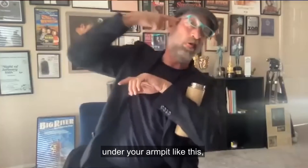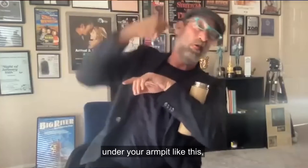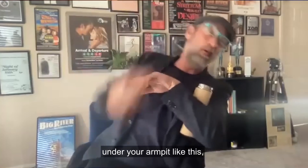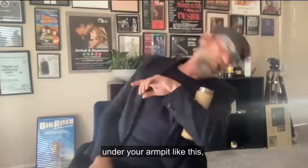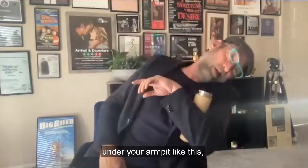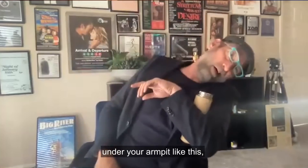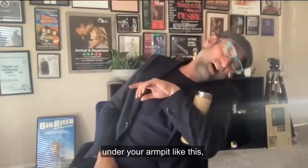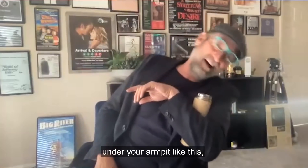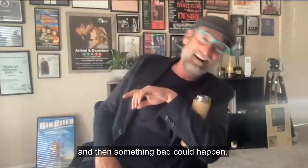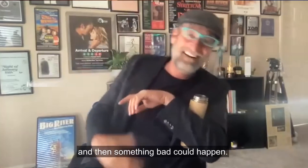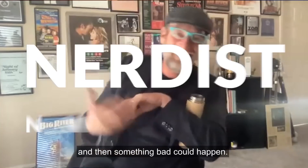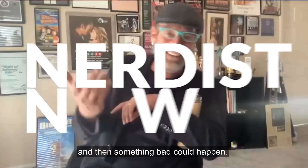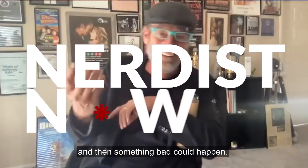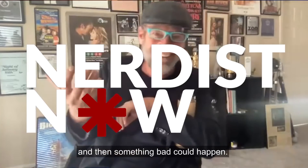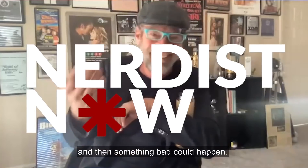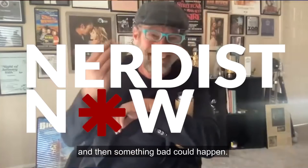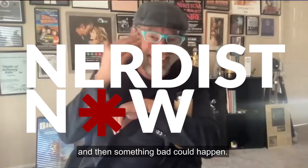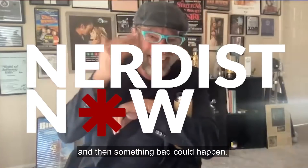armpit like this and that something bad could happen.